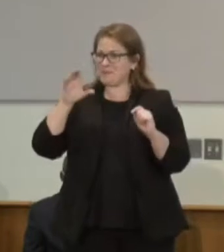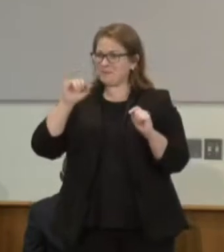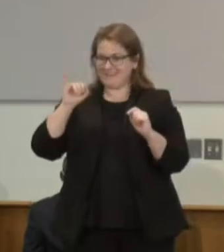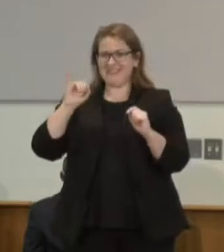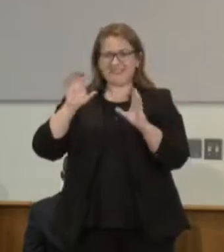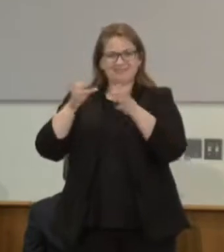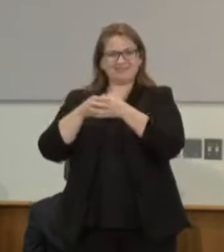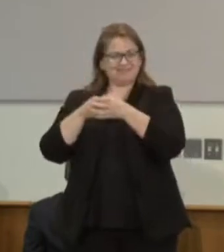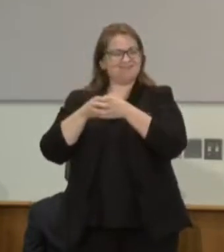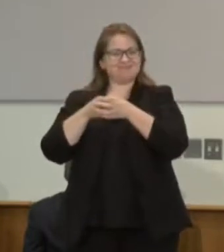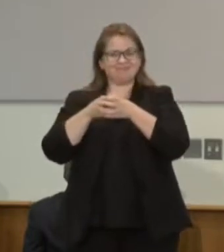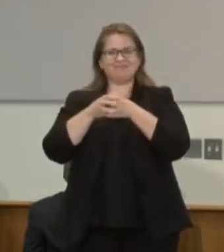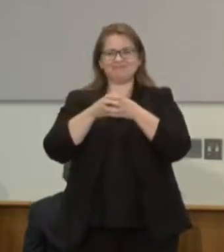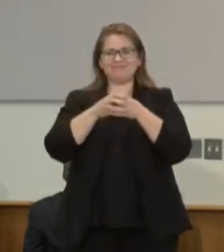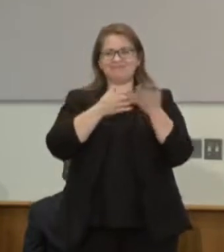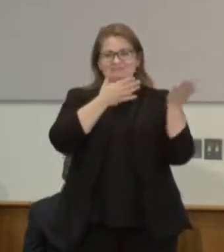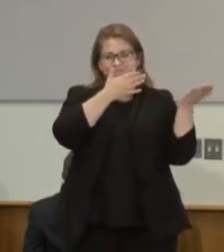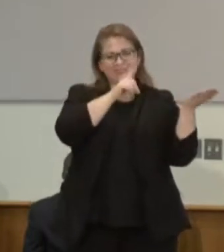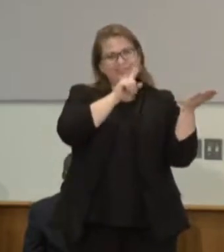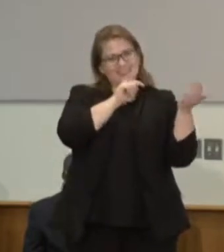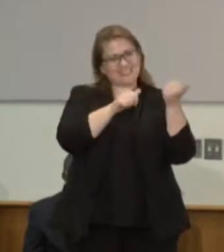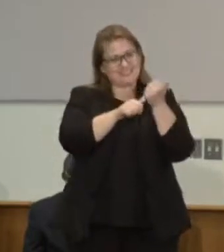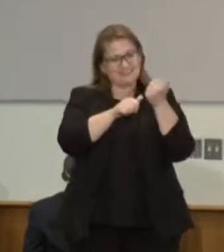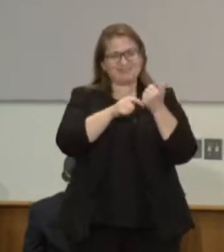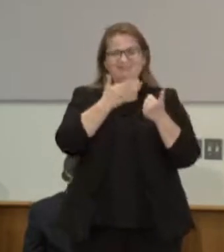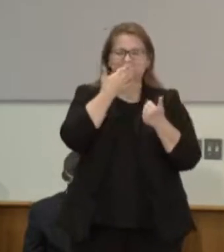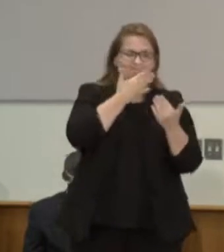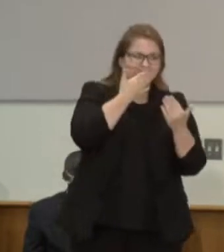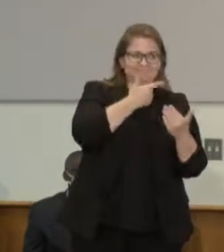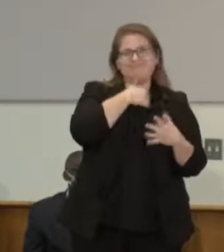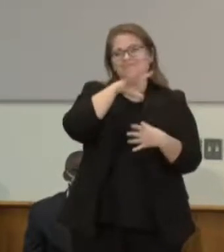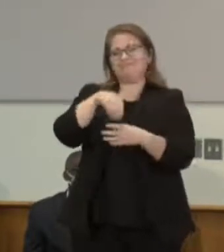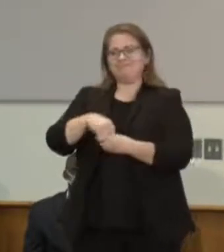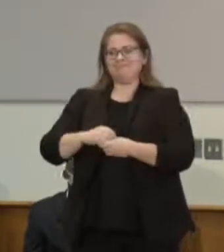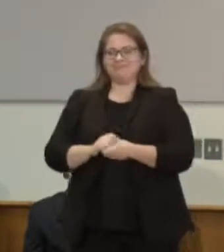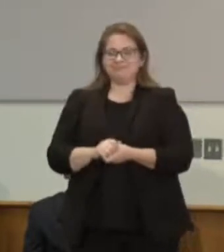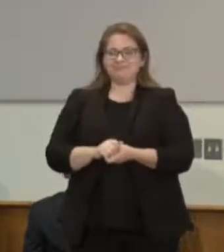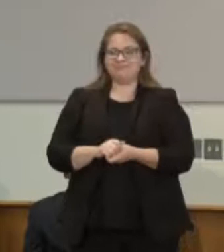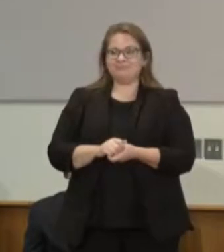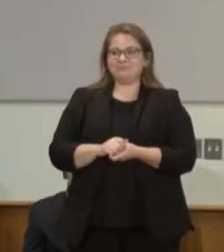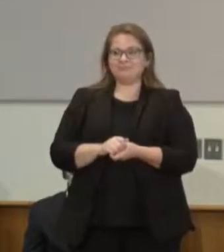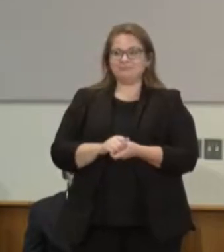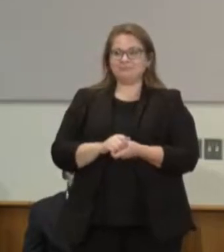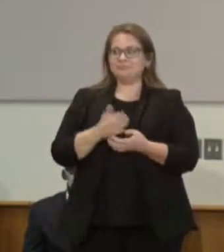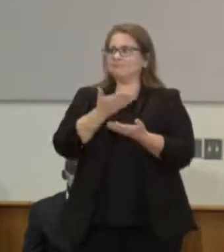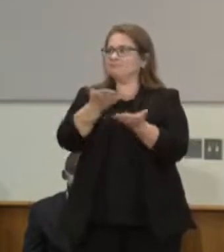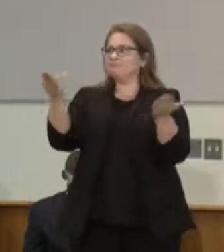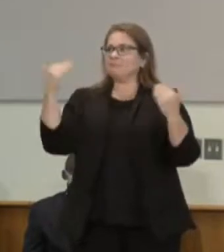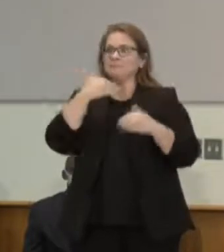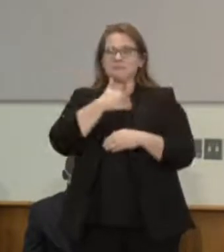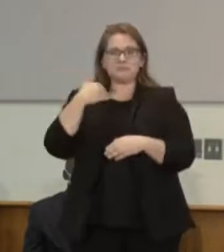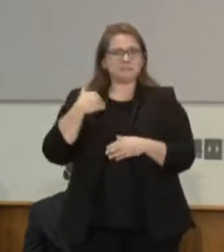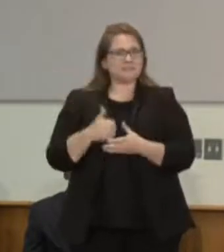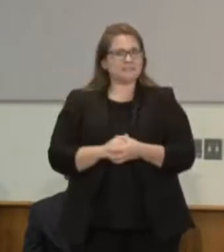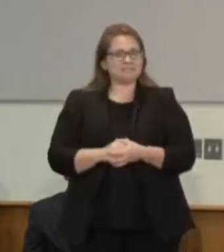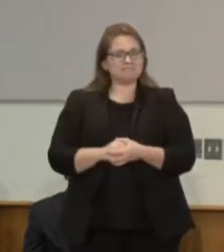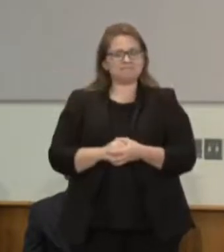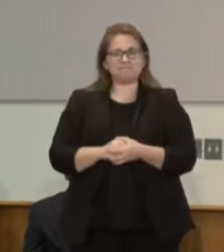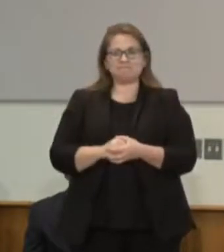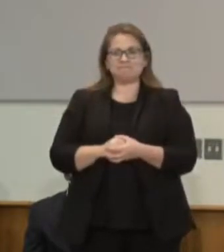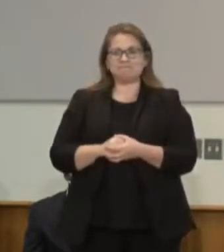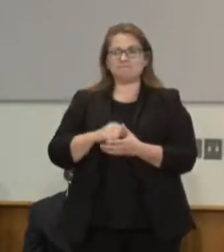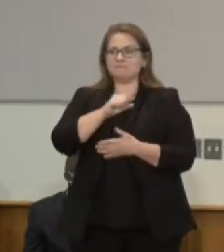of Representatives, Lieutenant Governor Flanagan and the Governor. Current members of the Posse Caucus who are here with us in the room, Senator Fong Herr,